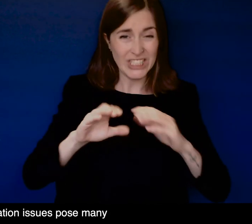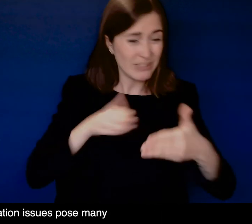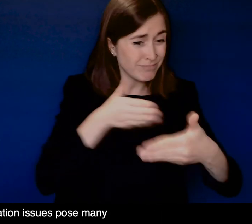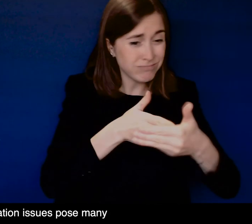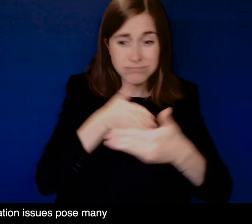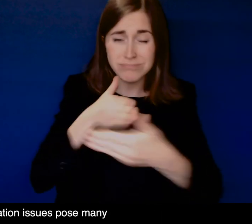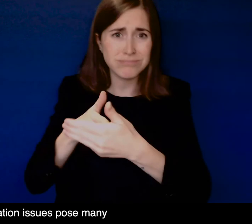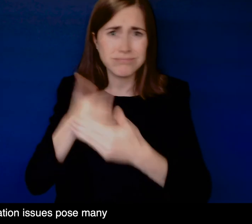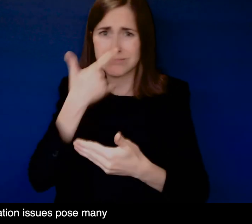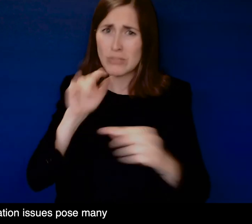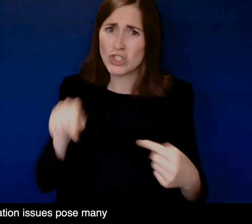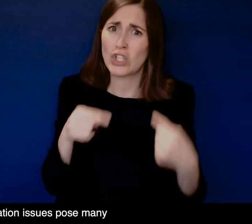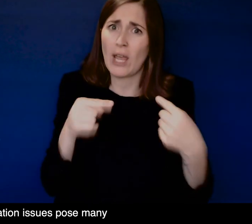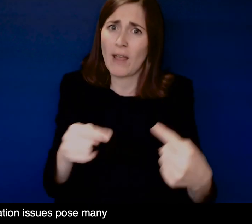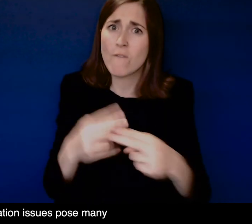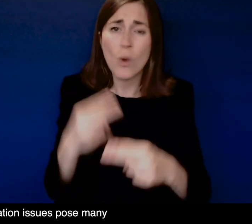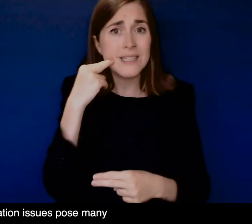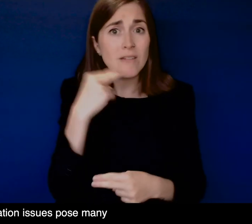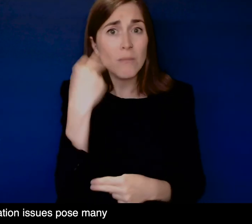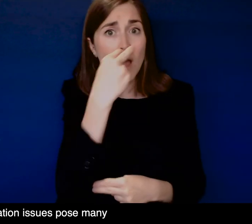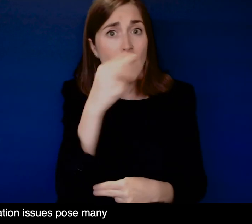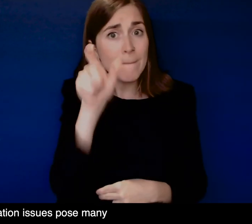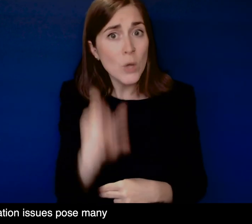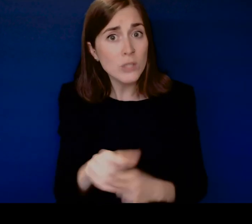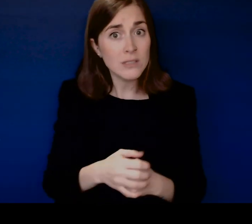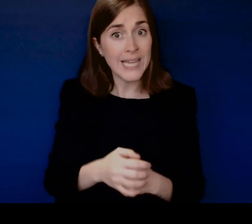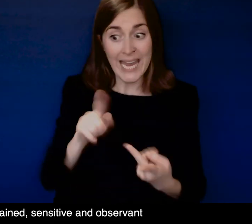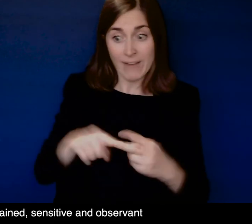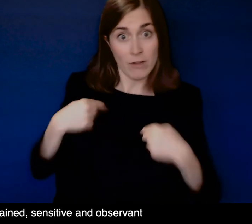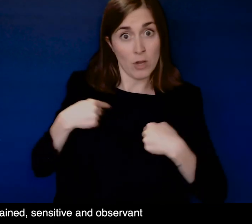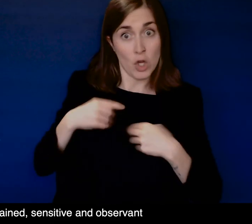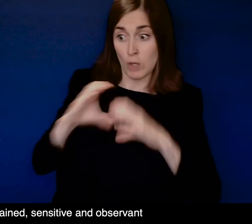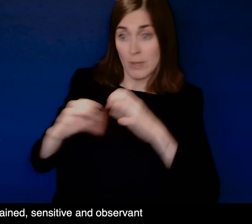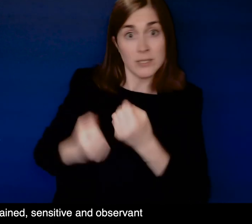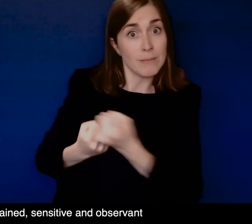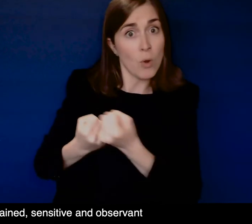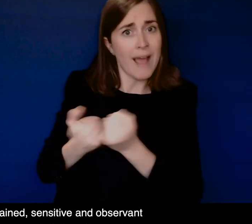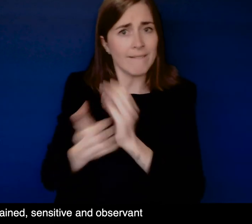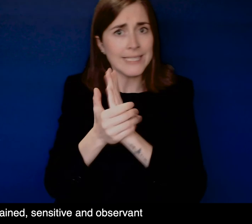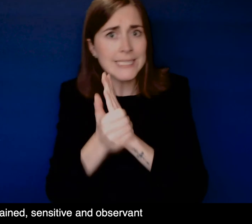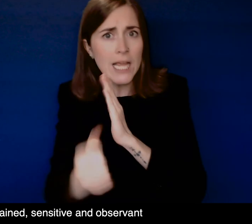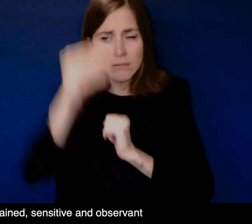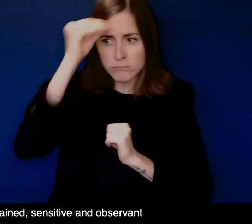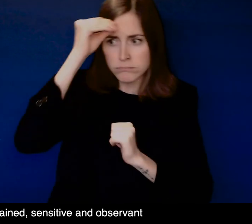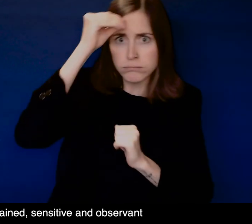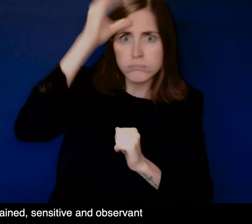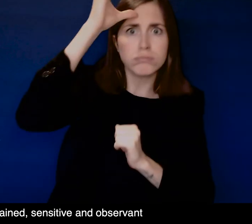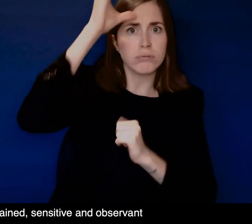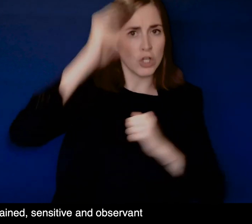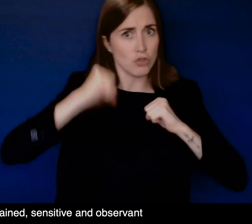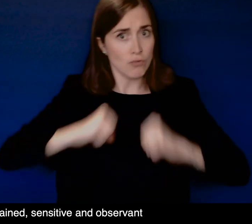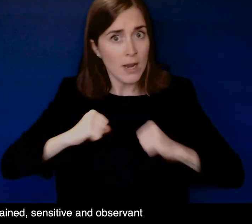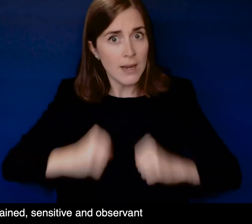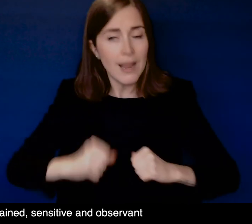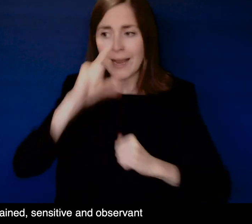Communication issues pose many challenges for people with deafblindness However, skilled, trained, sensitive and